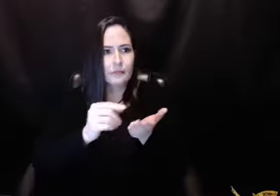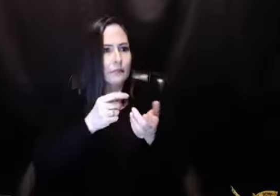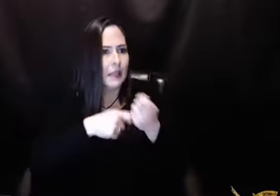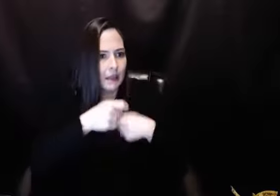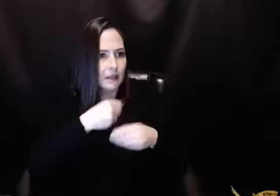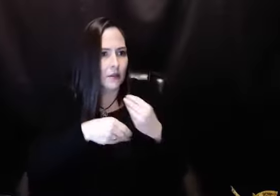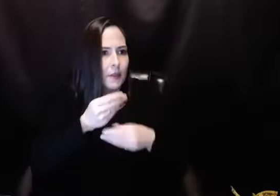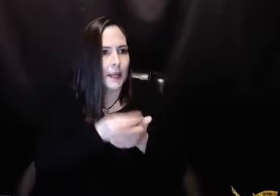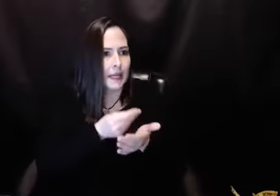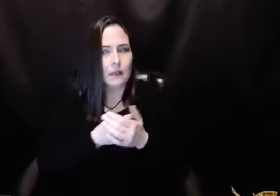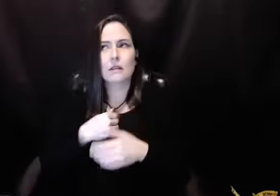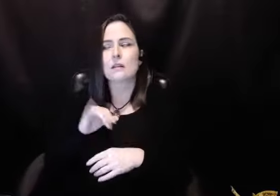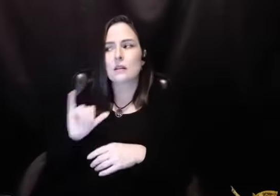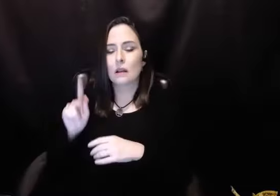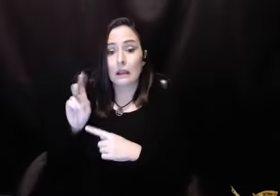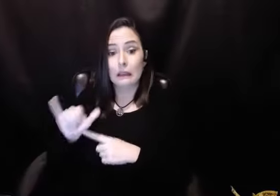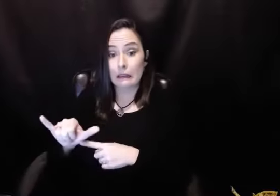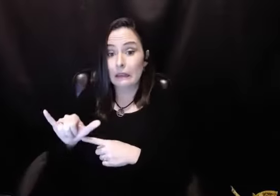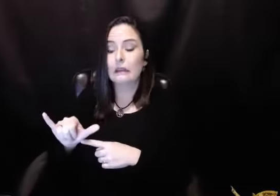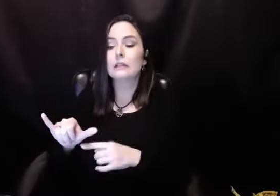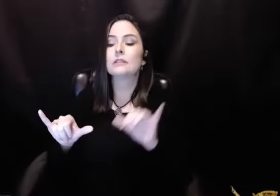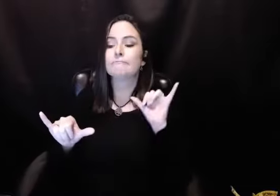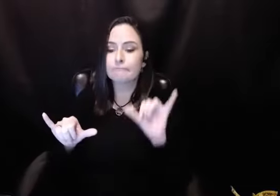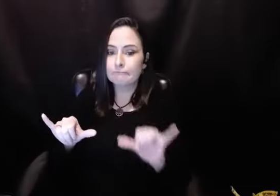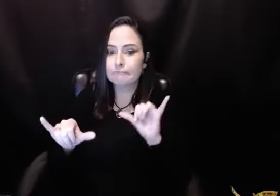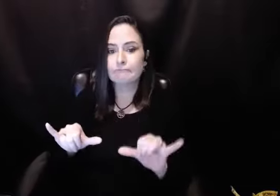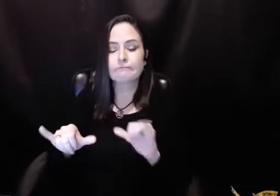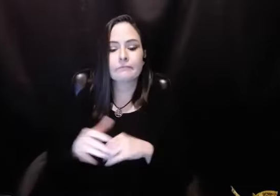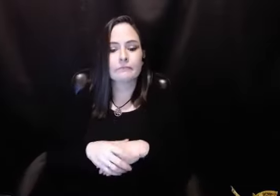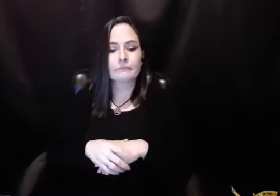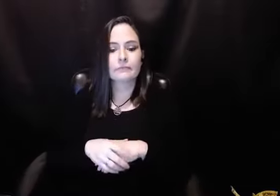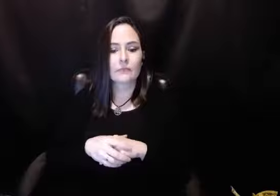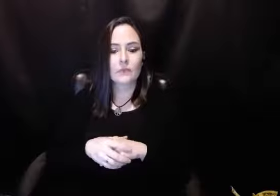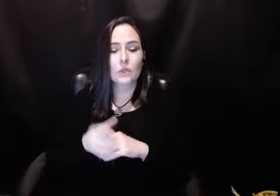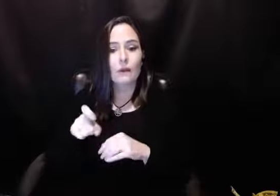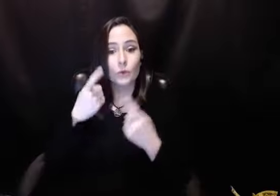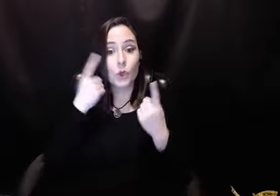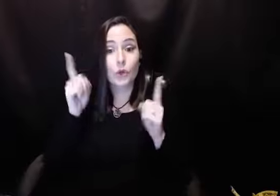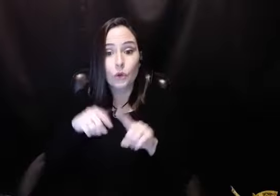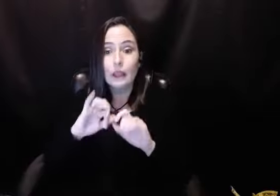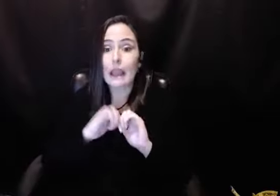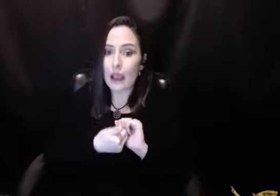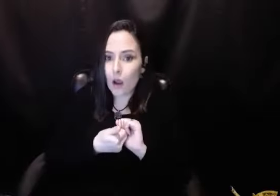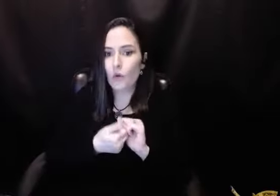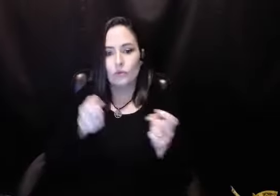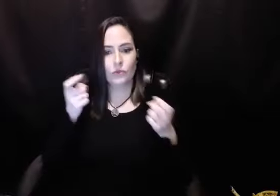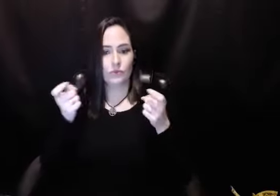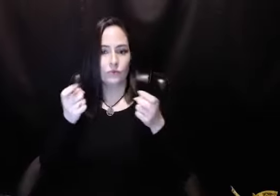on how you handle the money. That was the key. Because it wasn't really the exact way you implement it. It's that you